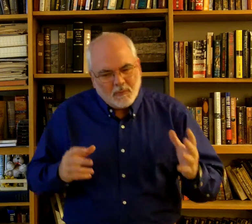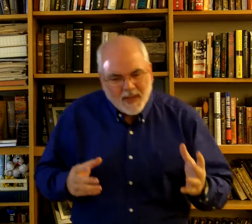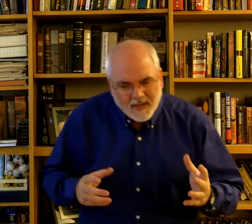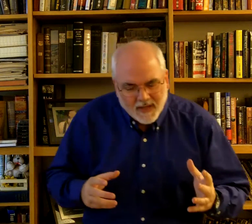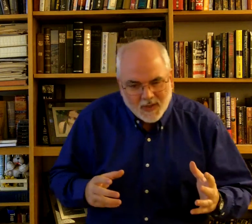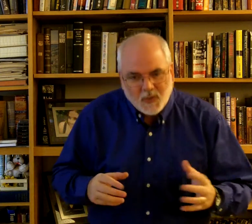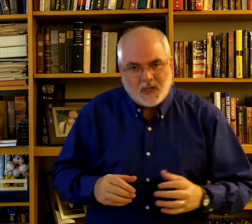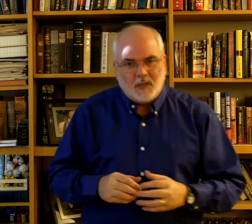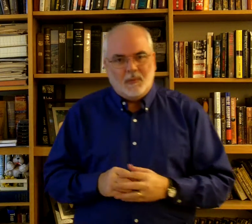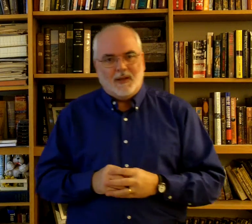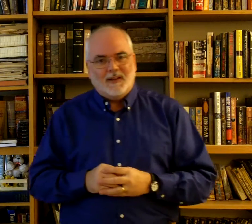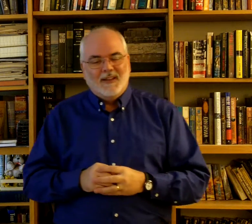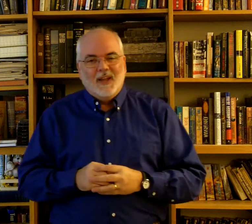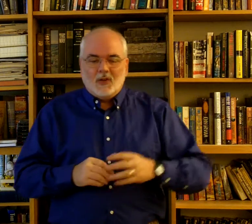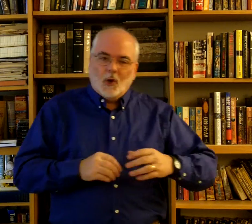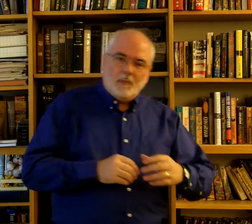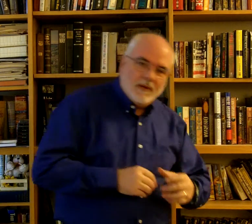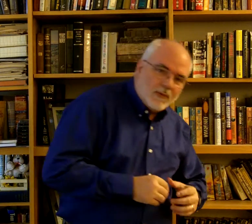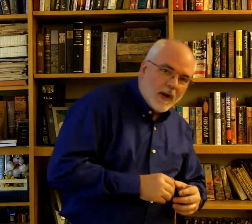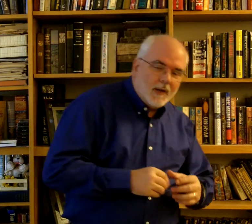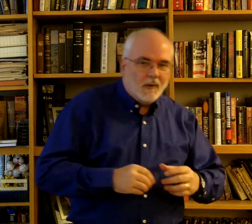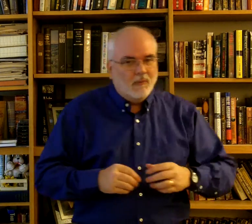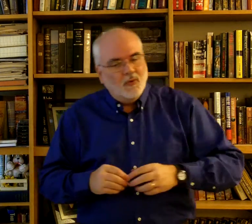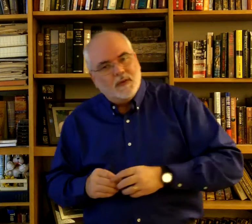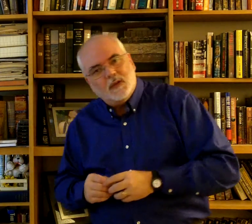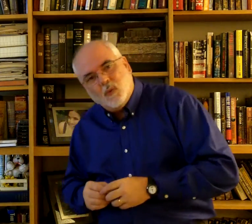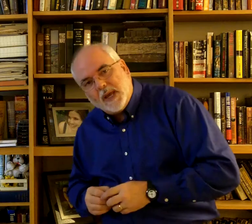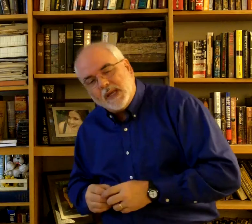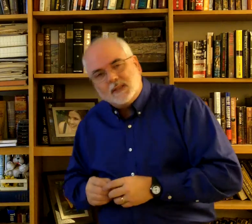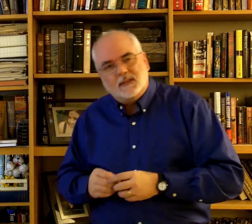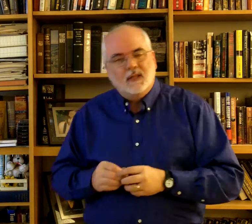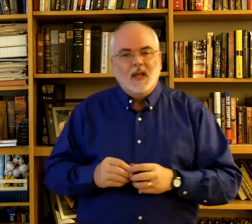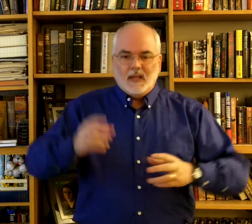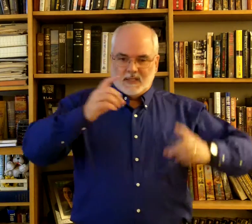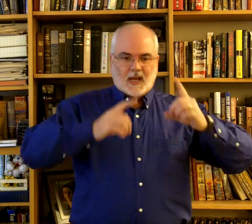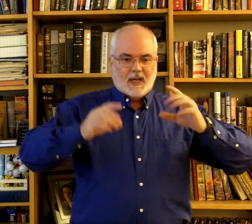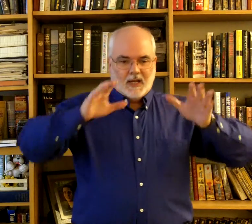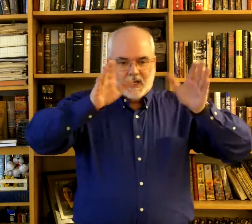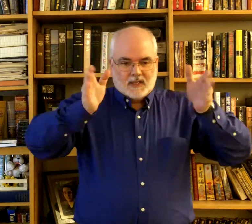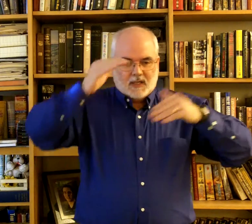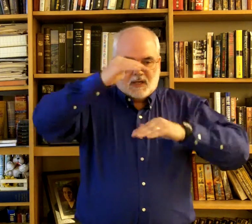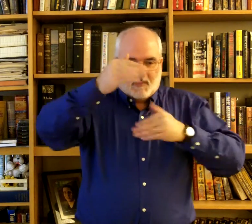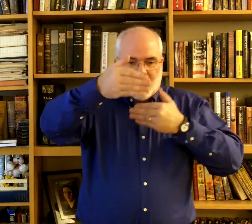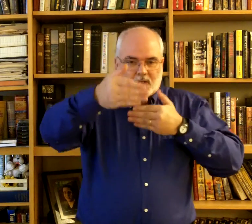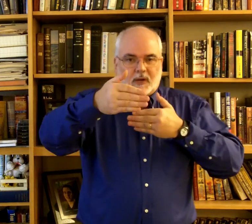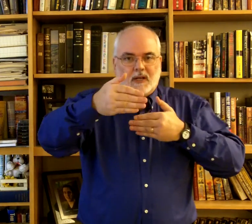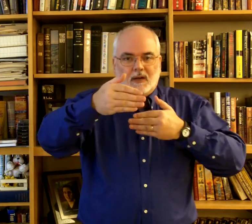bend into it a little bit. Don't be afraid to move at the waist. Signing isn't in a box right here.